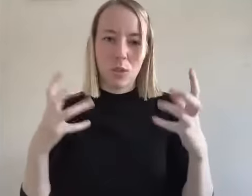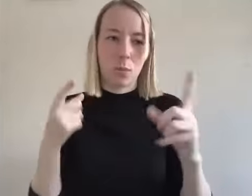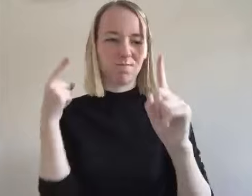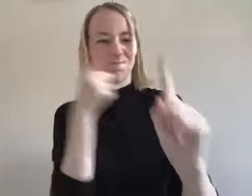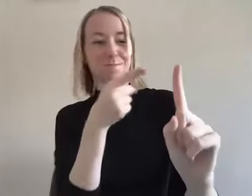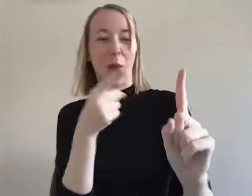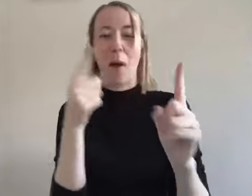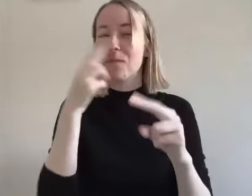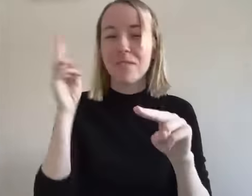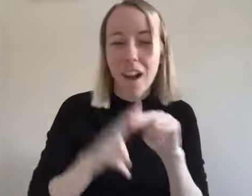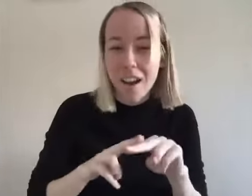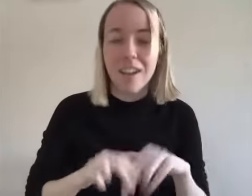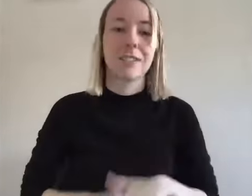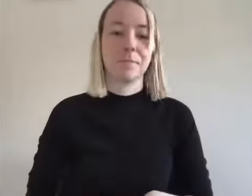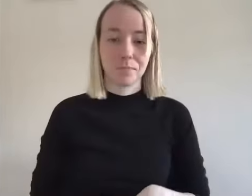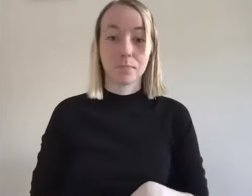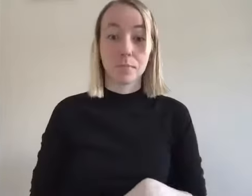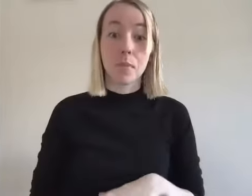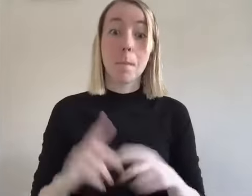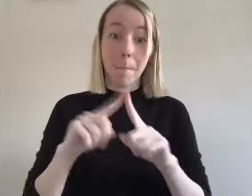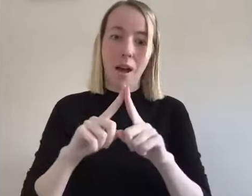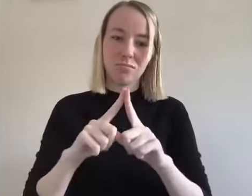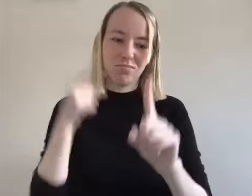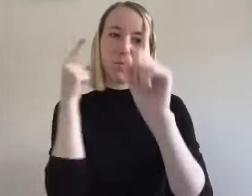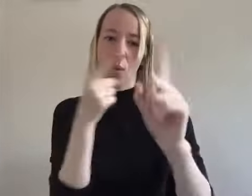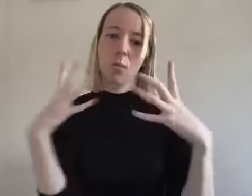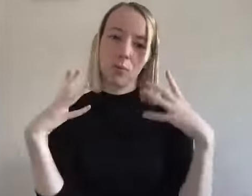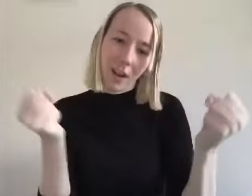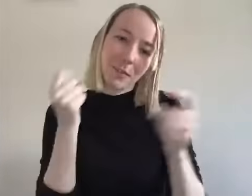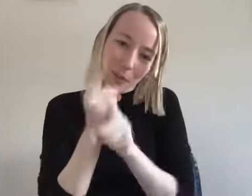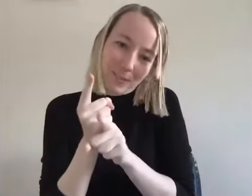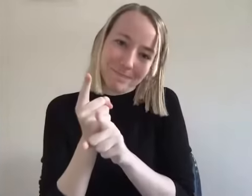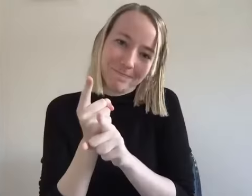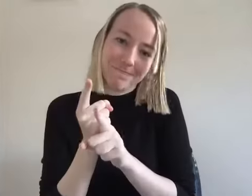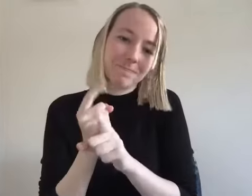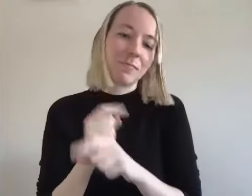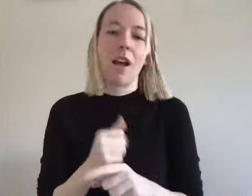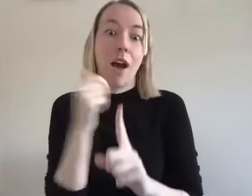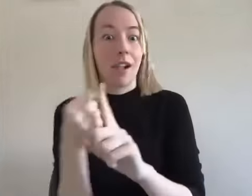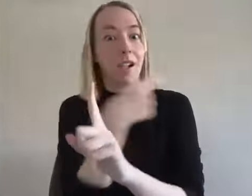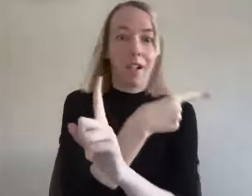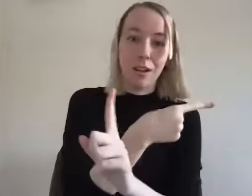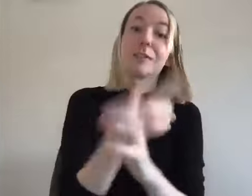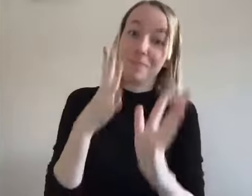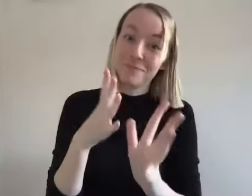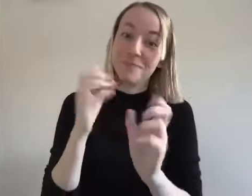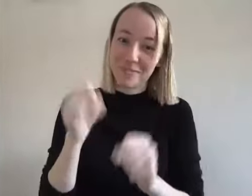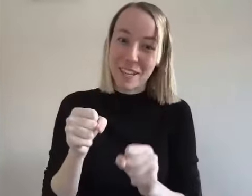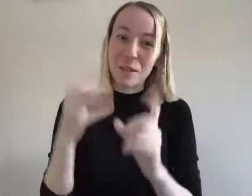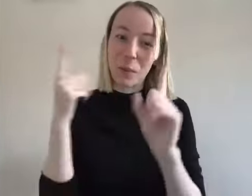towards silliness and fun um but recovery is is based around everything we do that that i just want to get that clear like there's no ambiguity